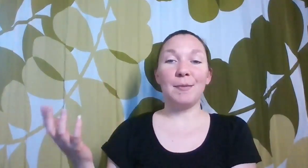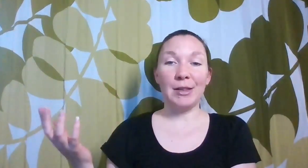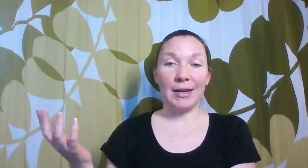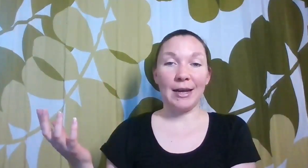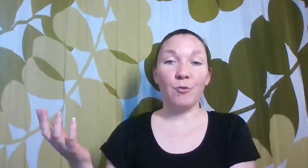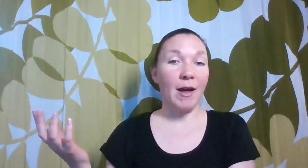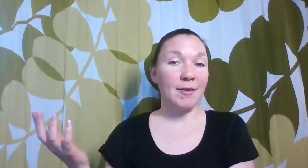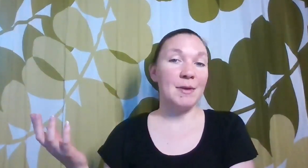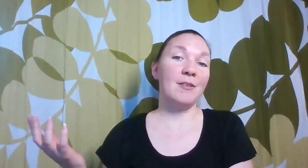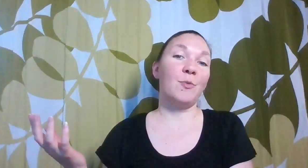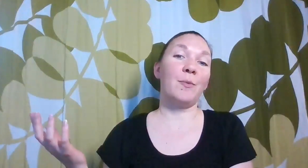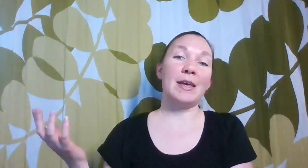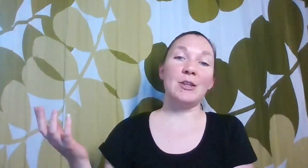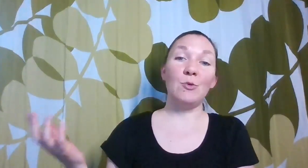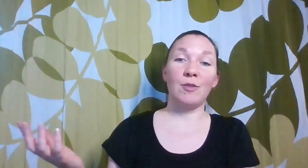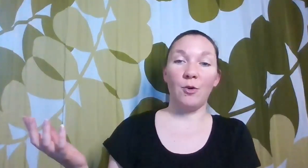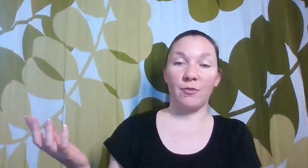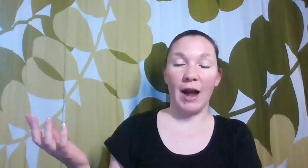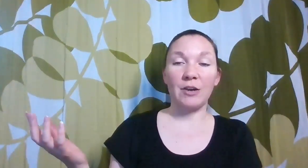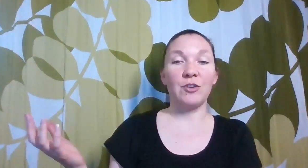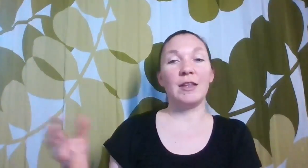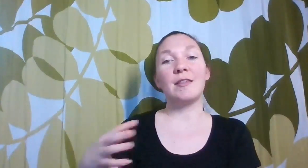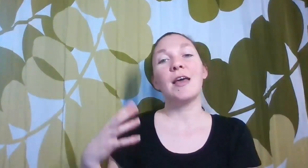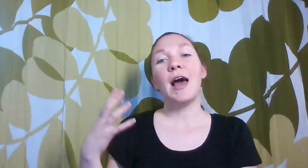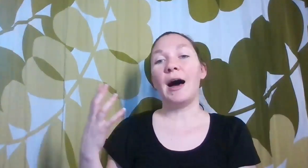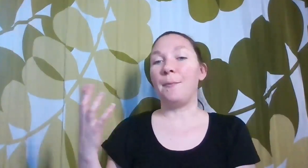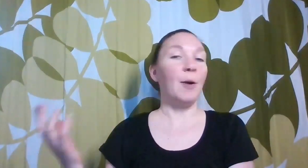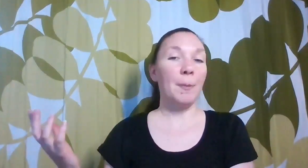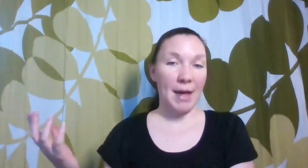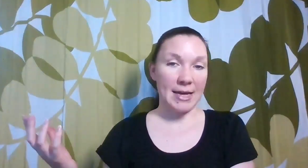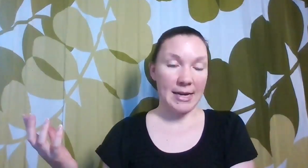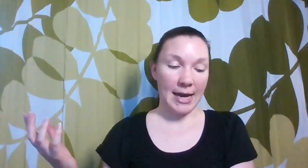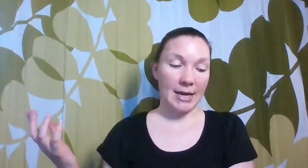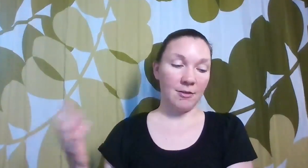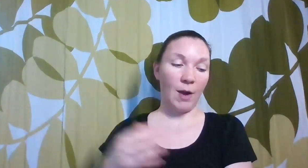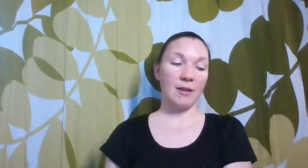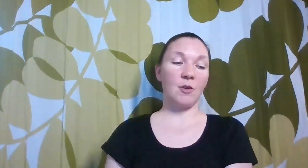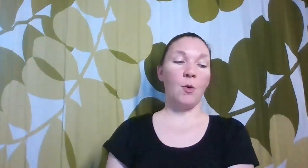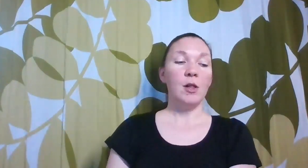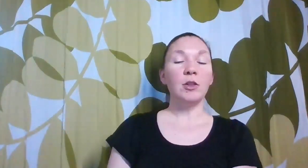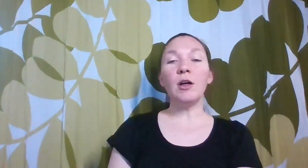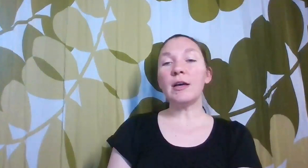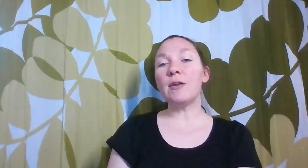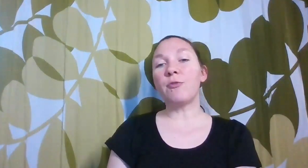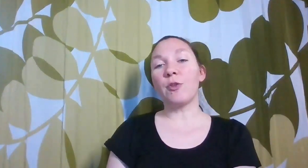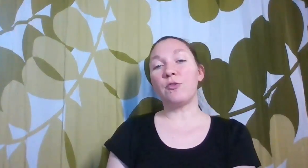going to be looking at recipes where we can use those fractions while we're baking cakes, right? So looking for those